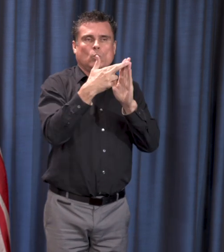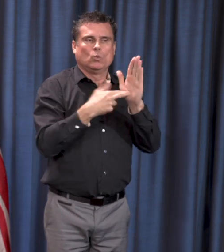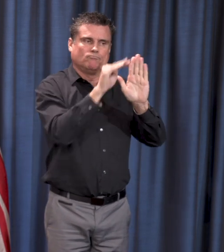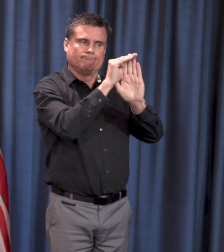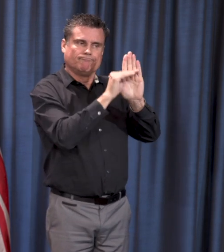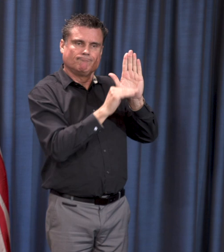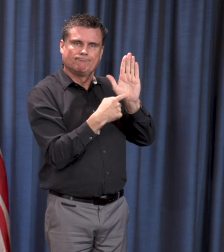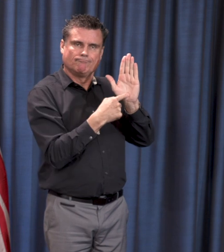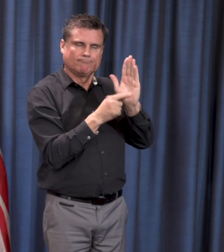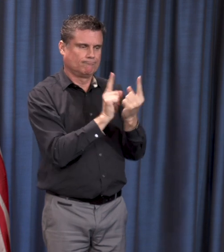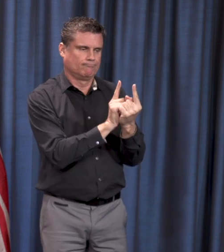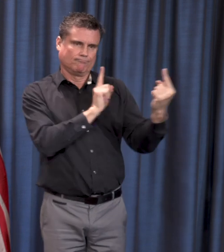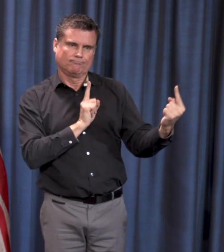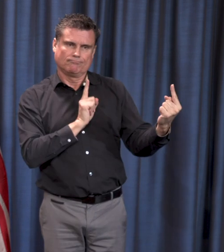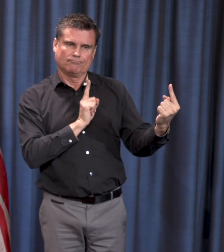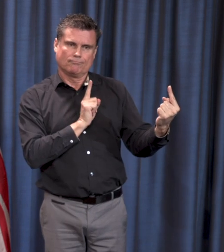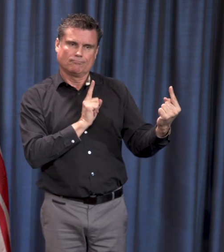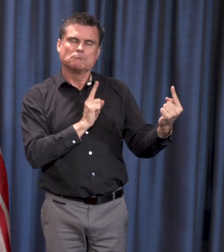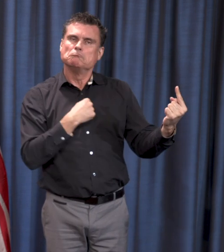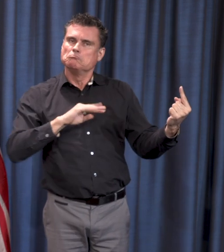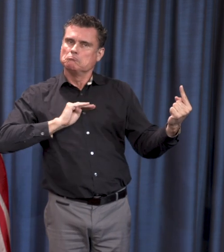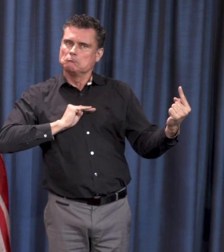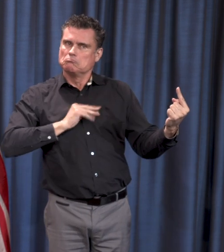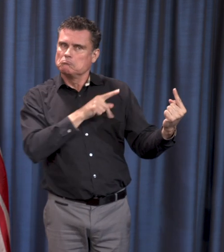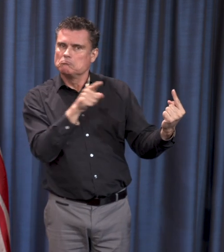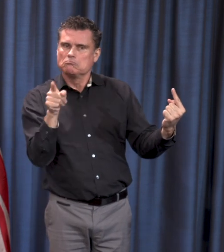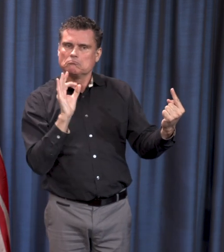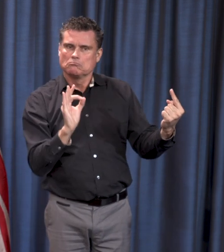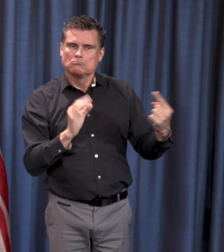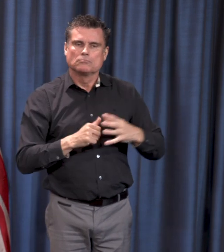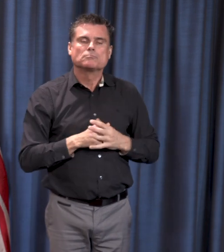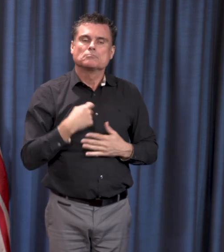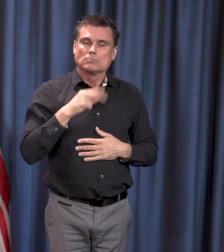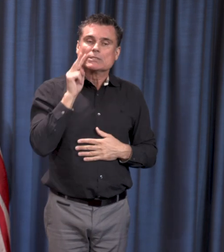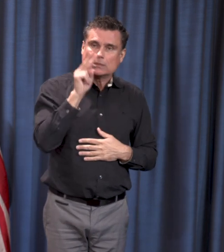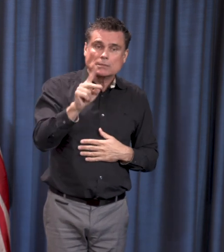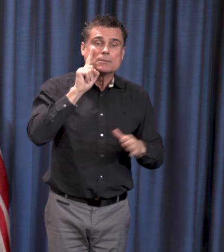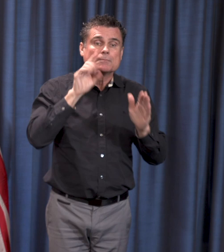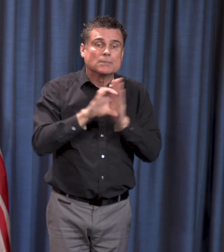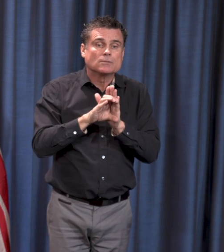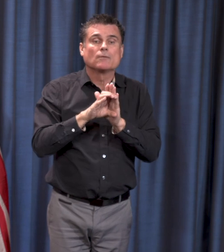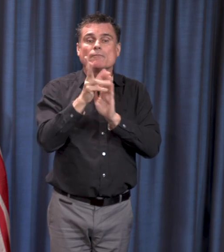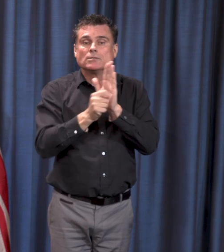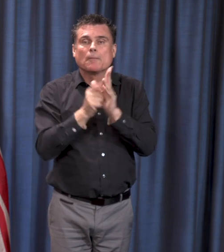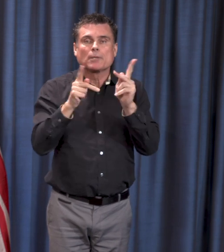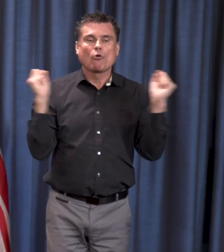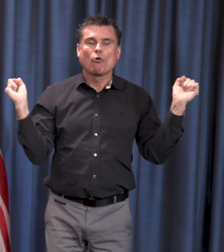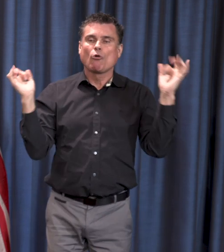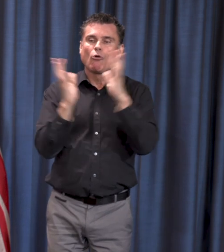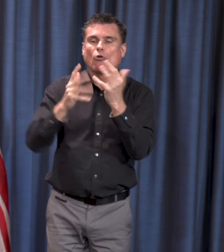some of those issues that we have seen with people congregating in groups and often outside where it's very visible.